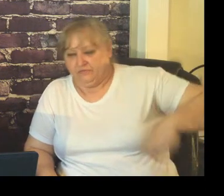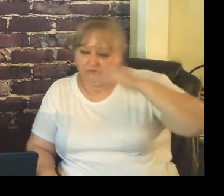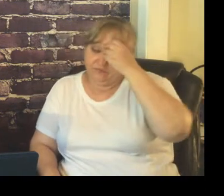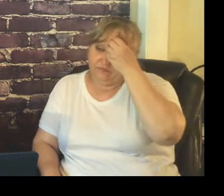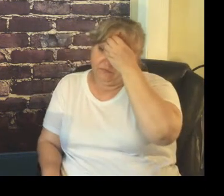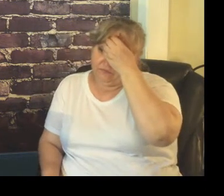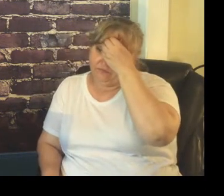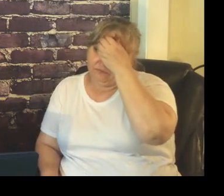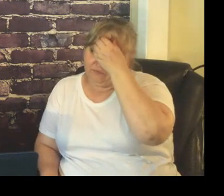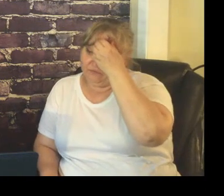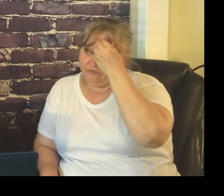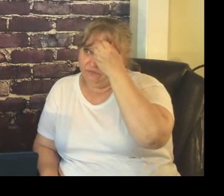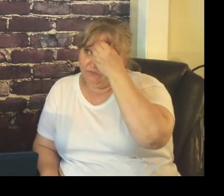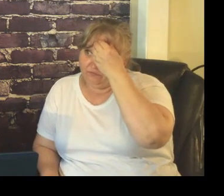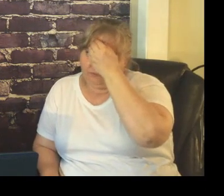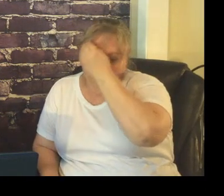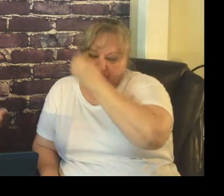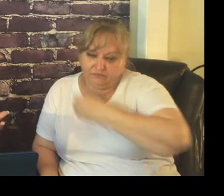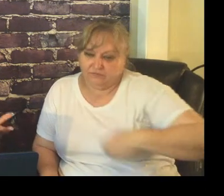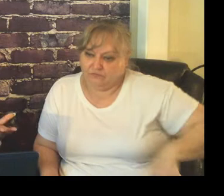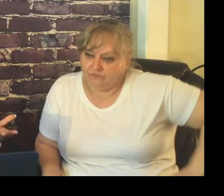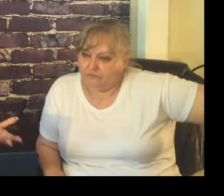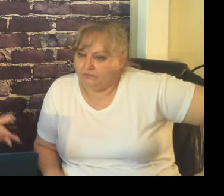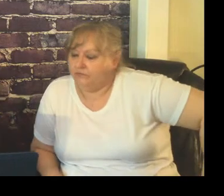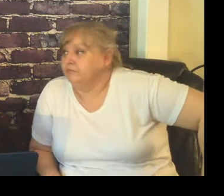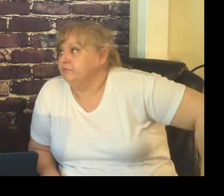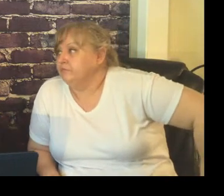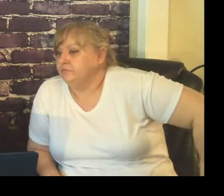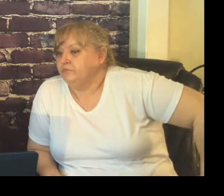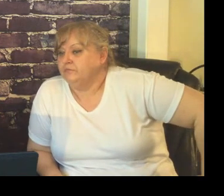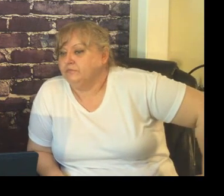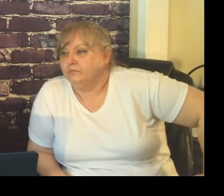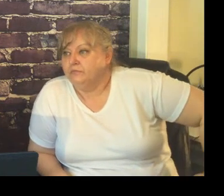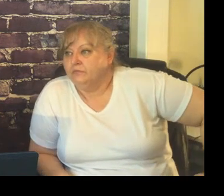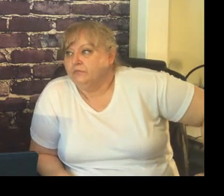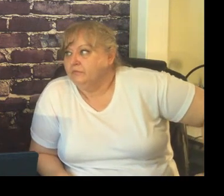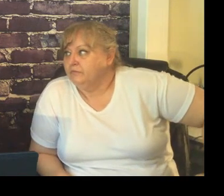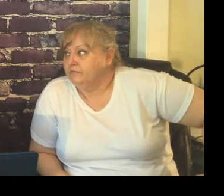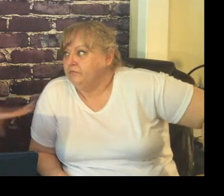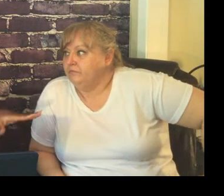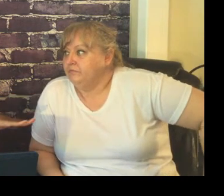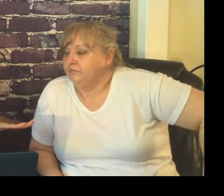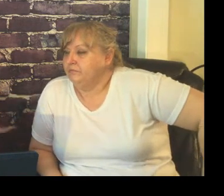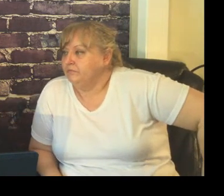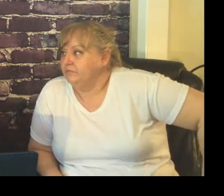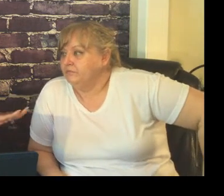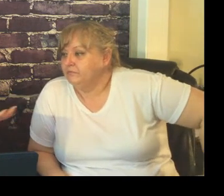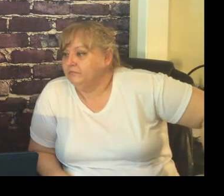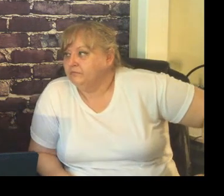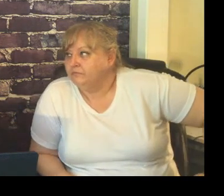my partner and I is when we had our meet the teacher we just simply let